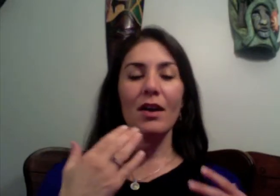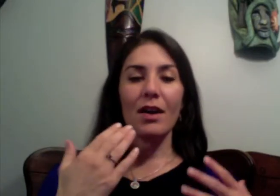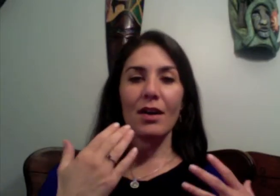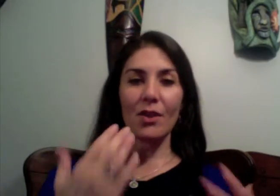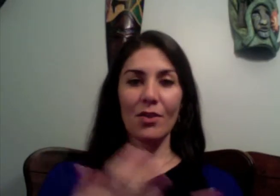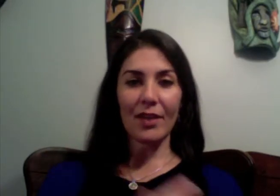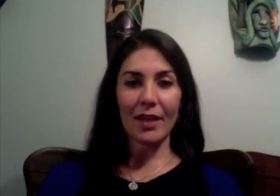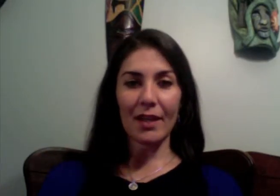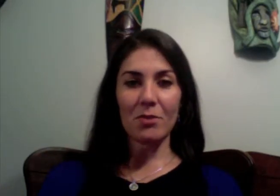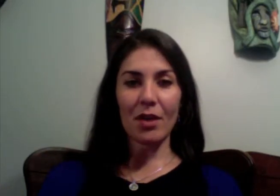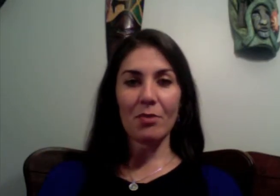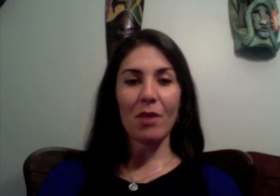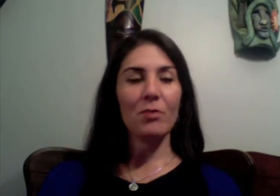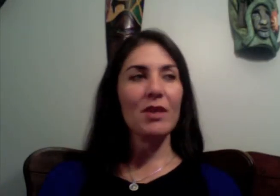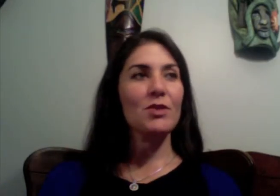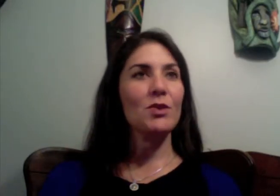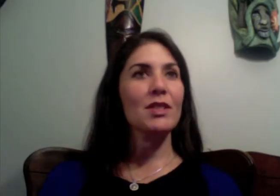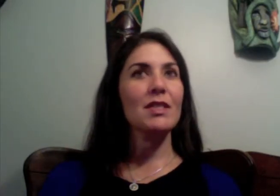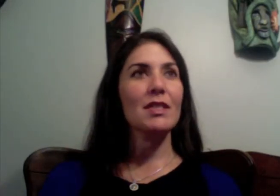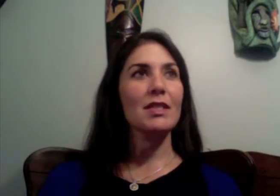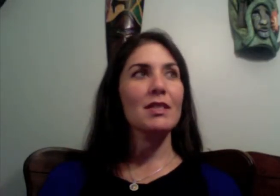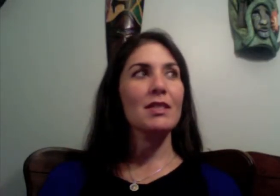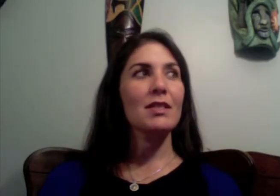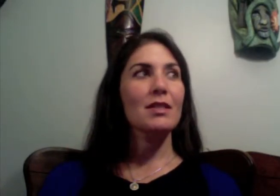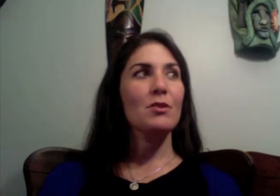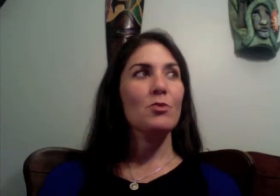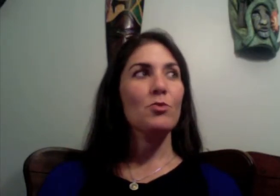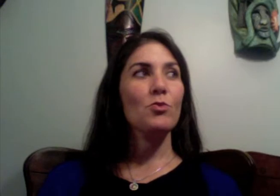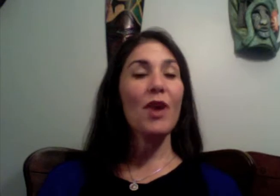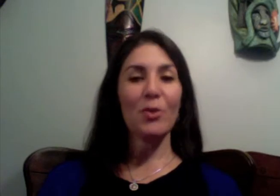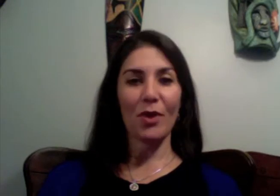another thing that I keep talking about with my students is breath work